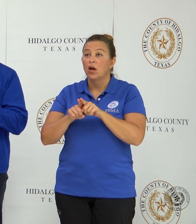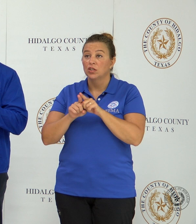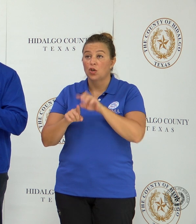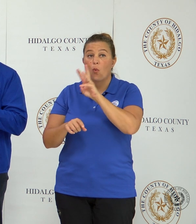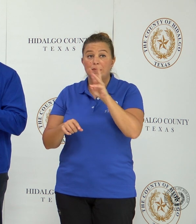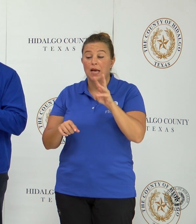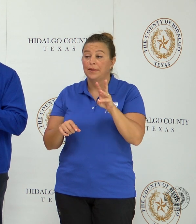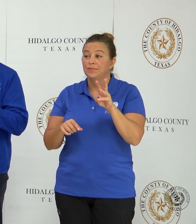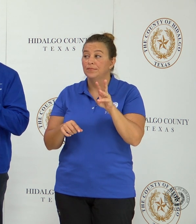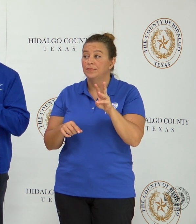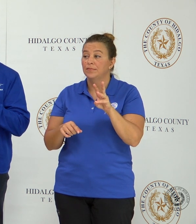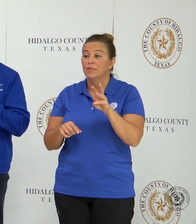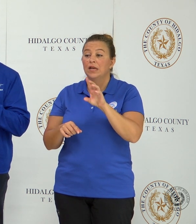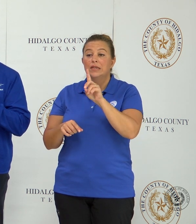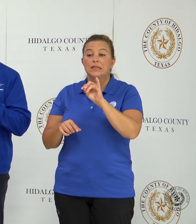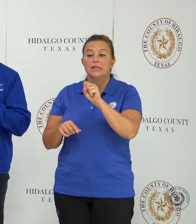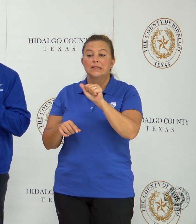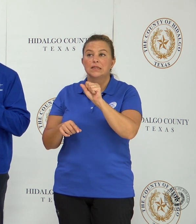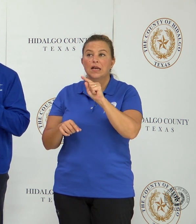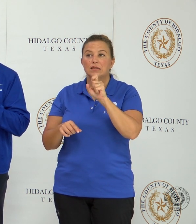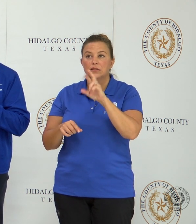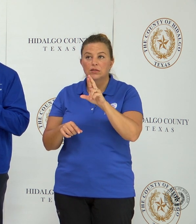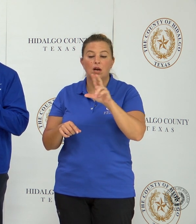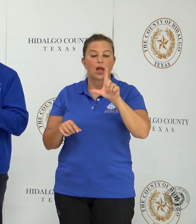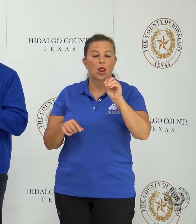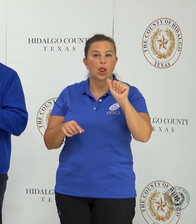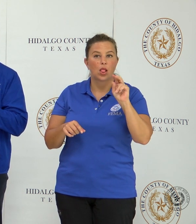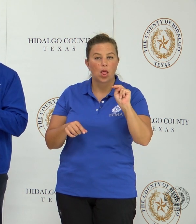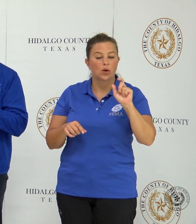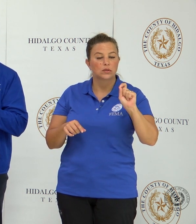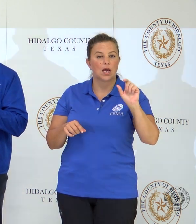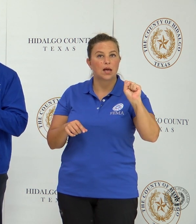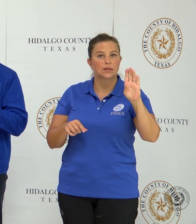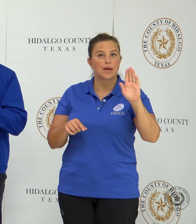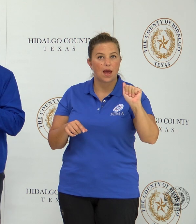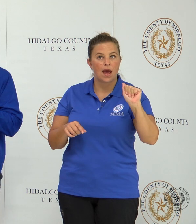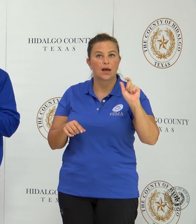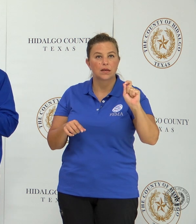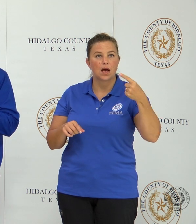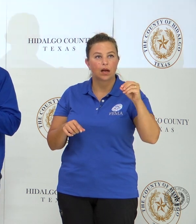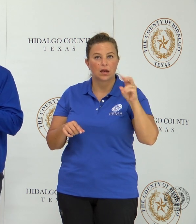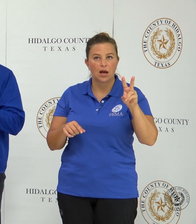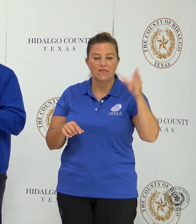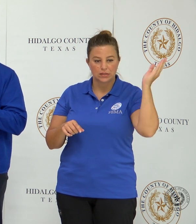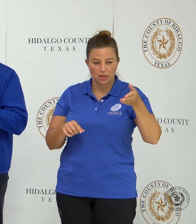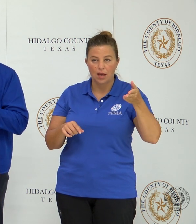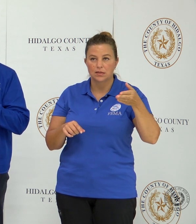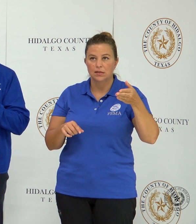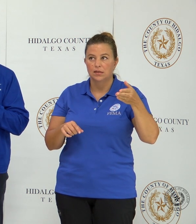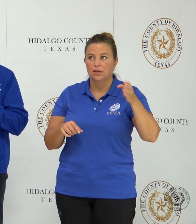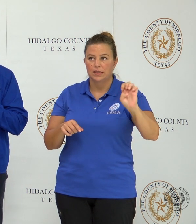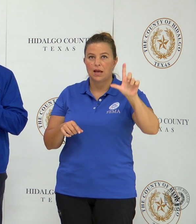log in to our website, disasterloan.sba.gov slash